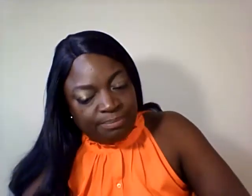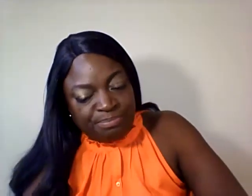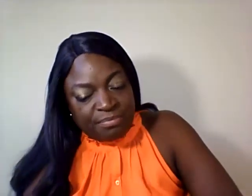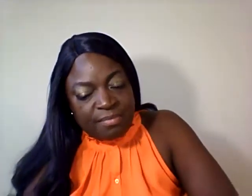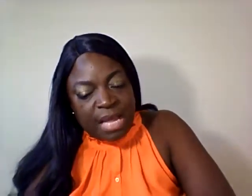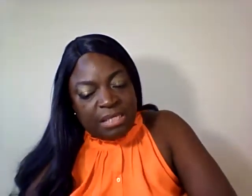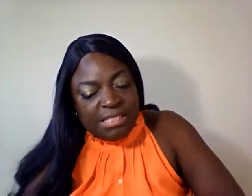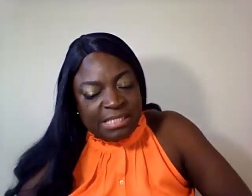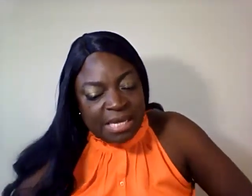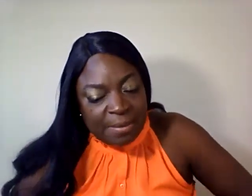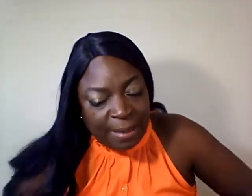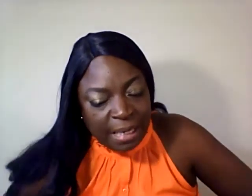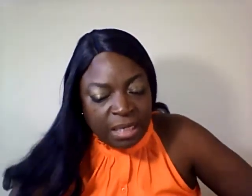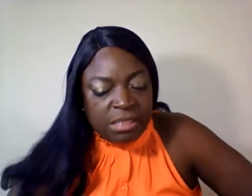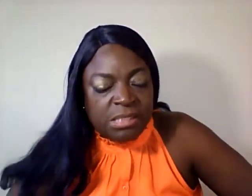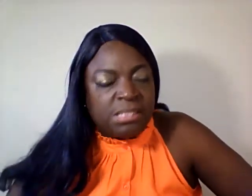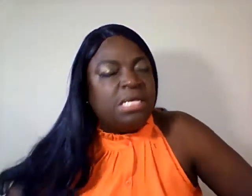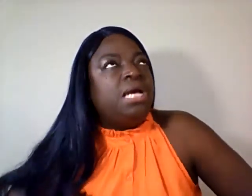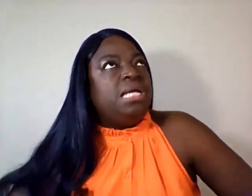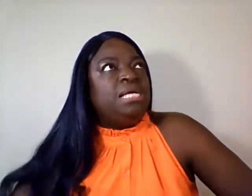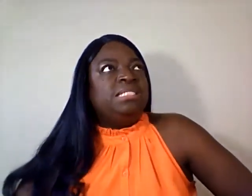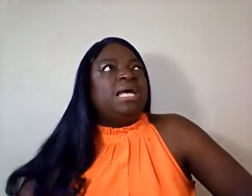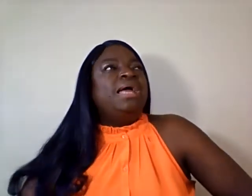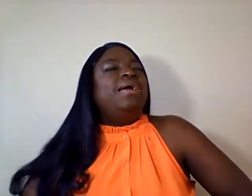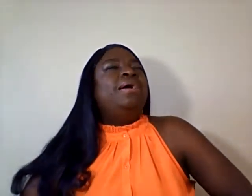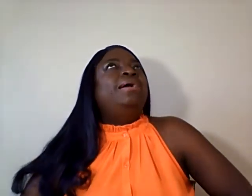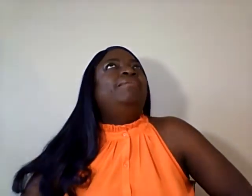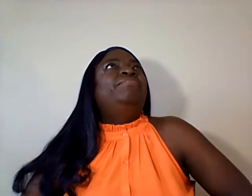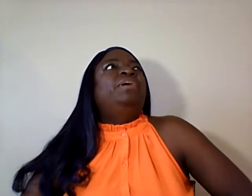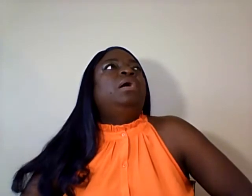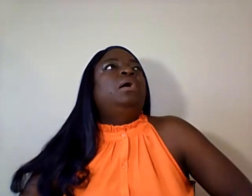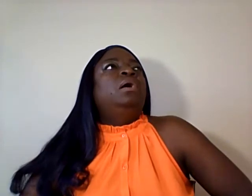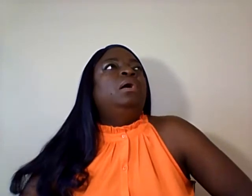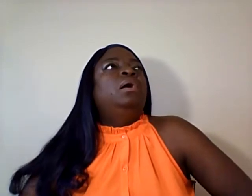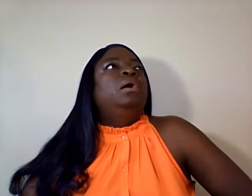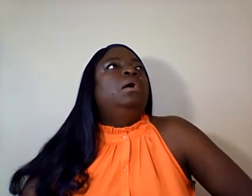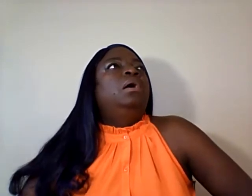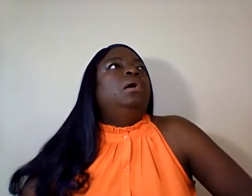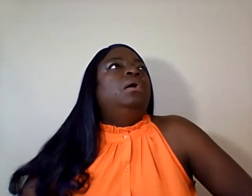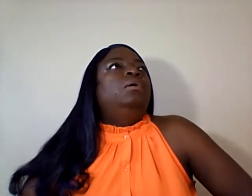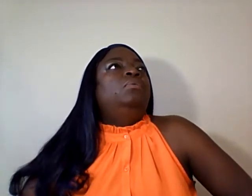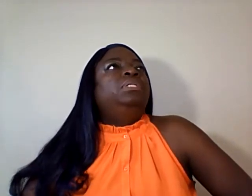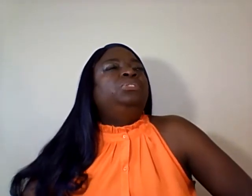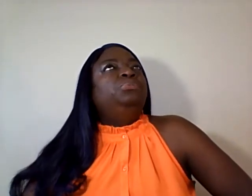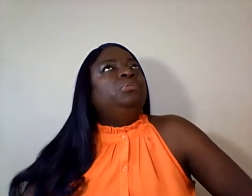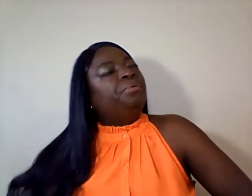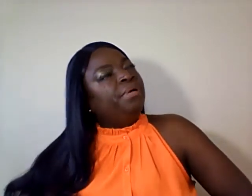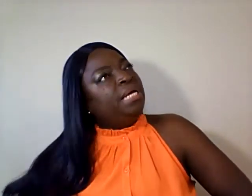Mississippi. Mississippi. Yes, I have, uh, one, two, three.